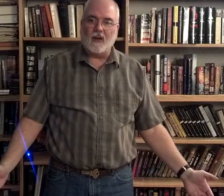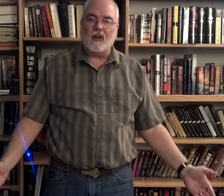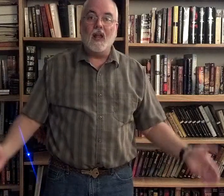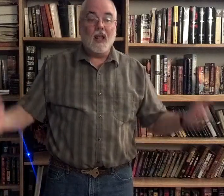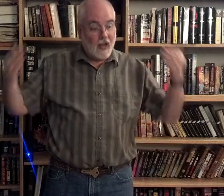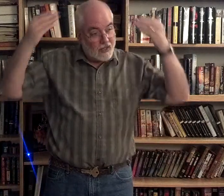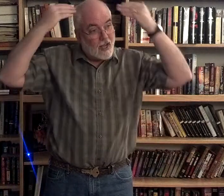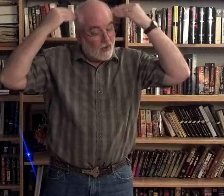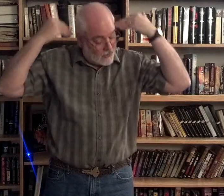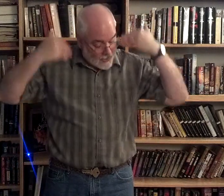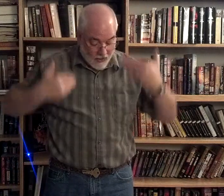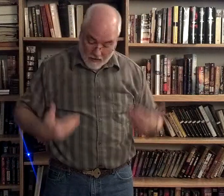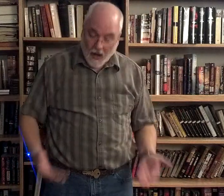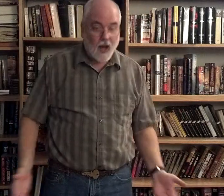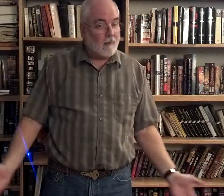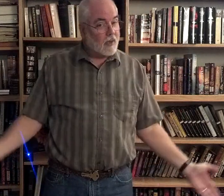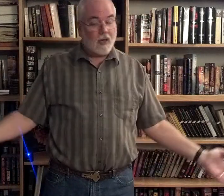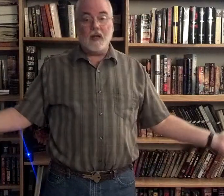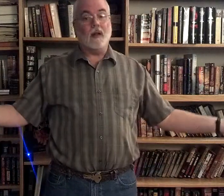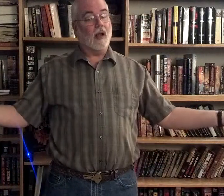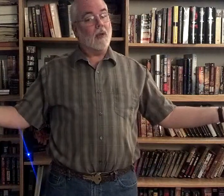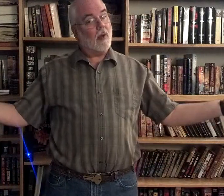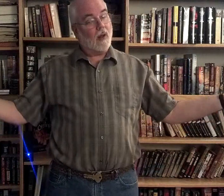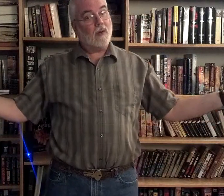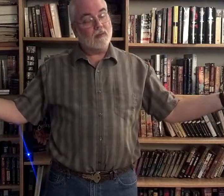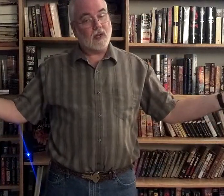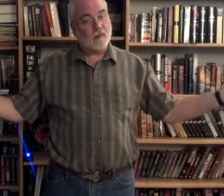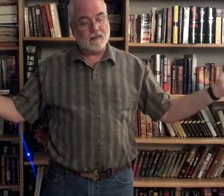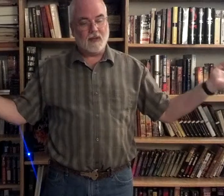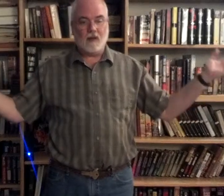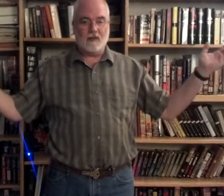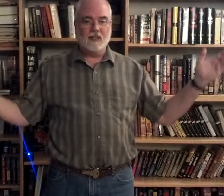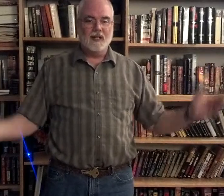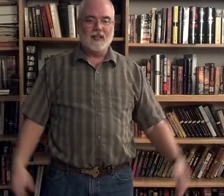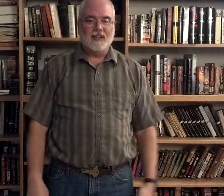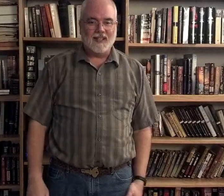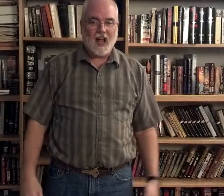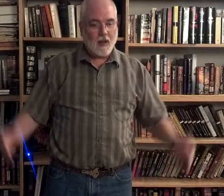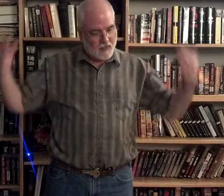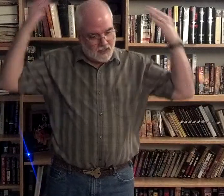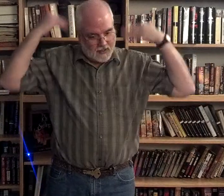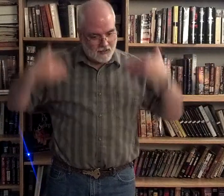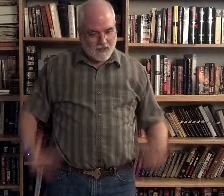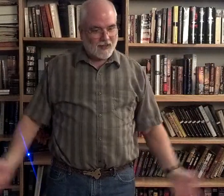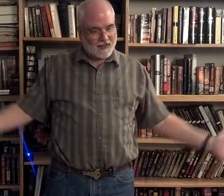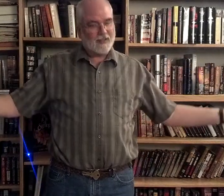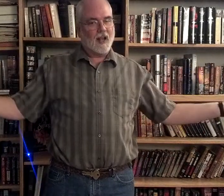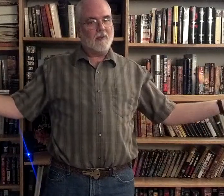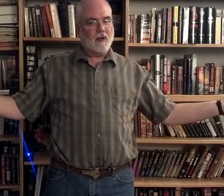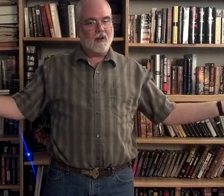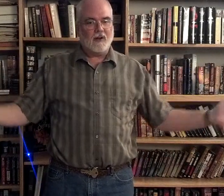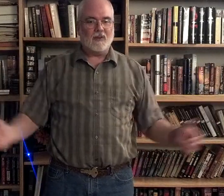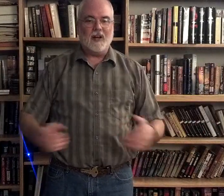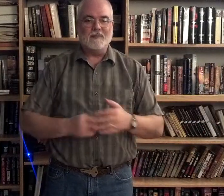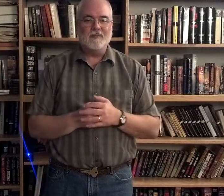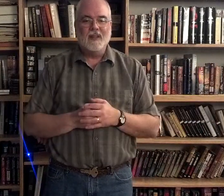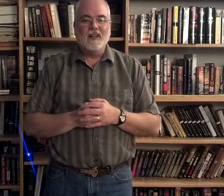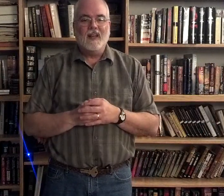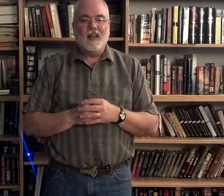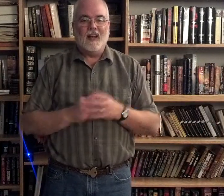and just kind of look at it. I'm clean. I'm all, you know, I'm innocent. I'm here, right? Uh,